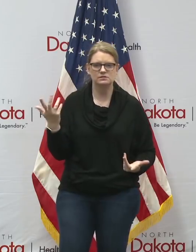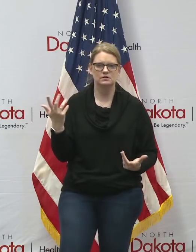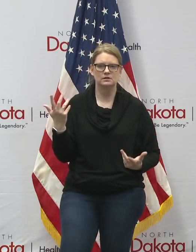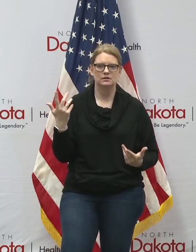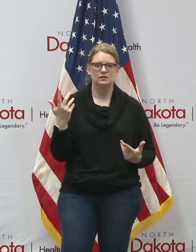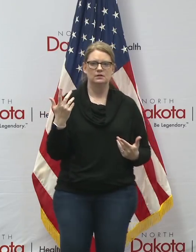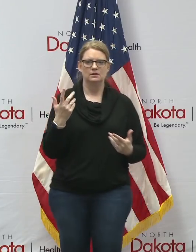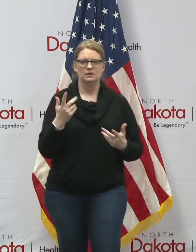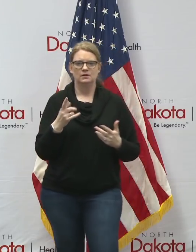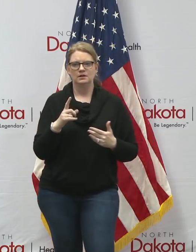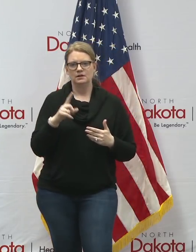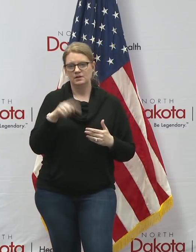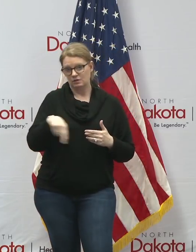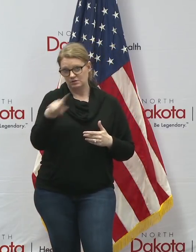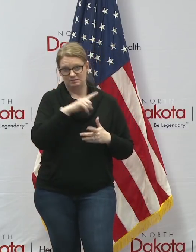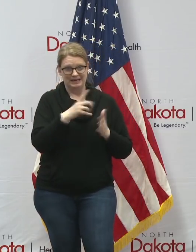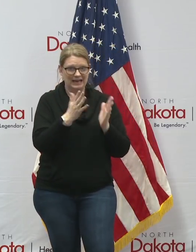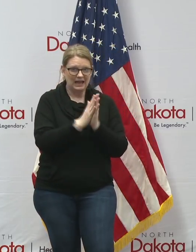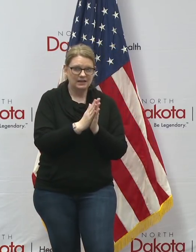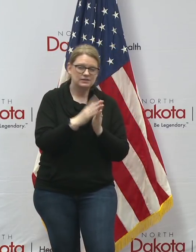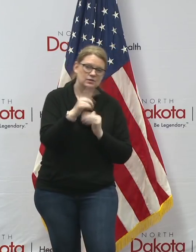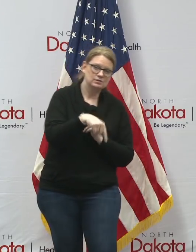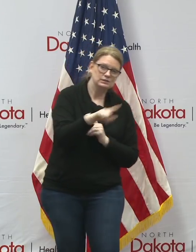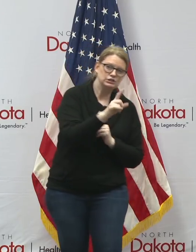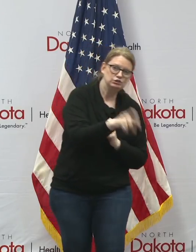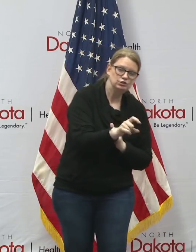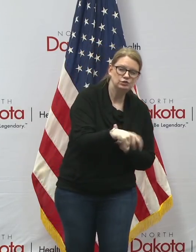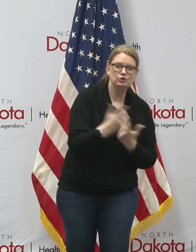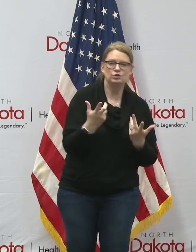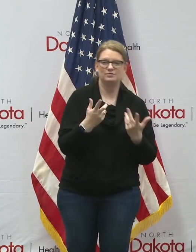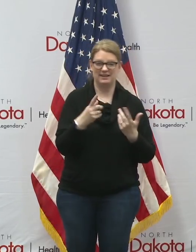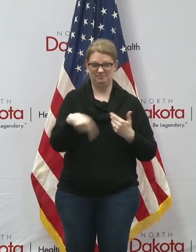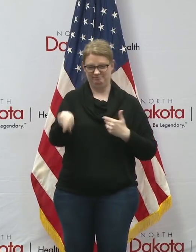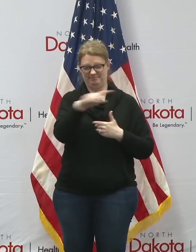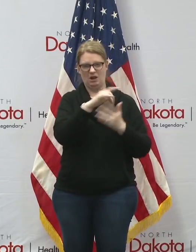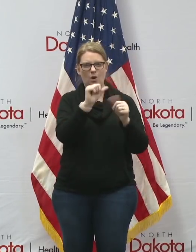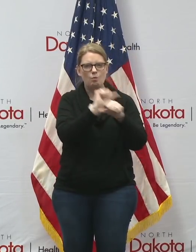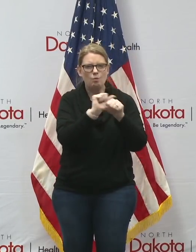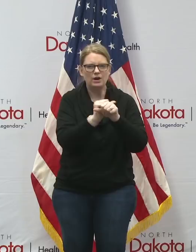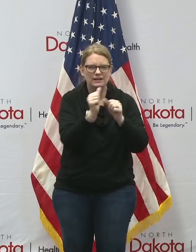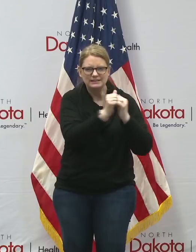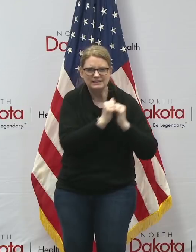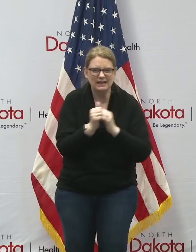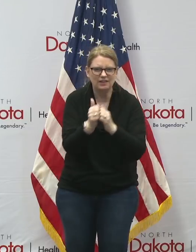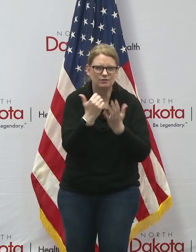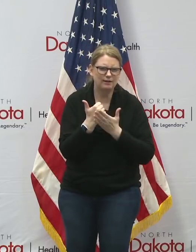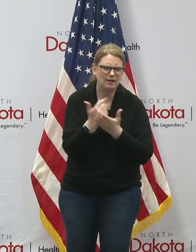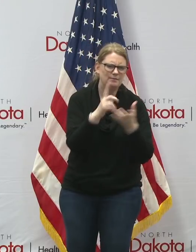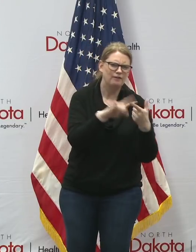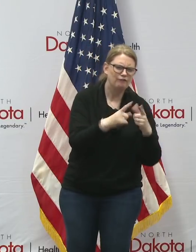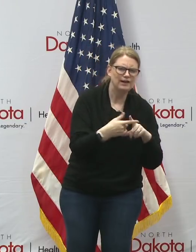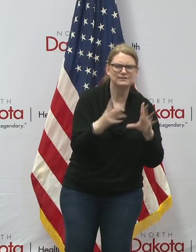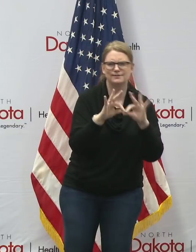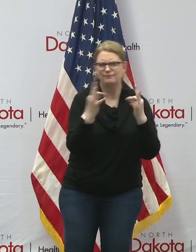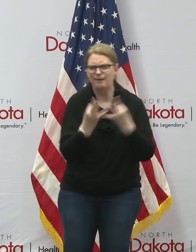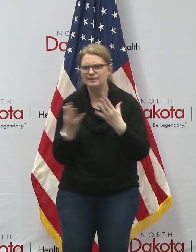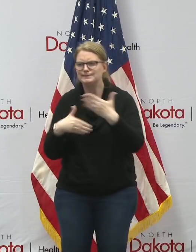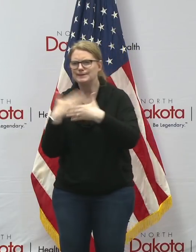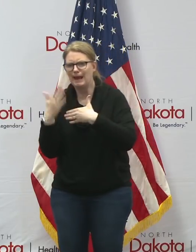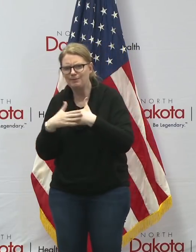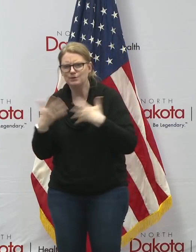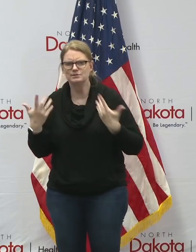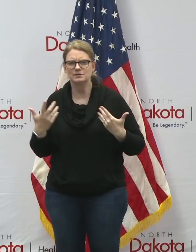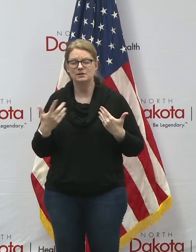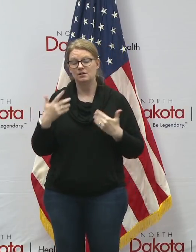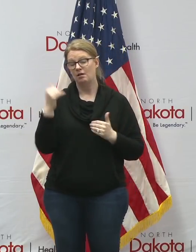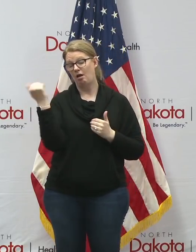are being asked to do the things they should do that they're joining together to help their friends families and neighbors all of our